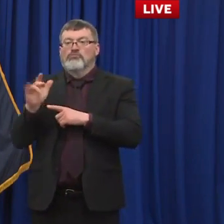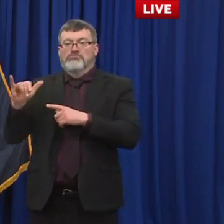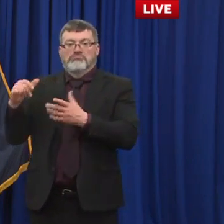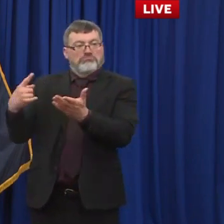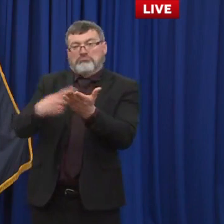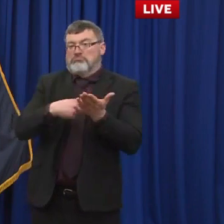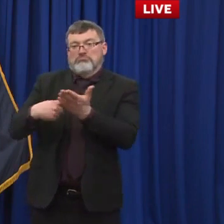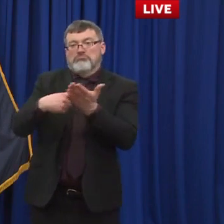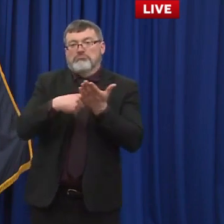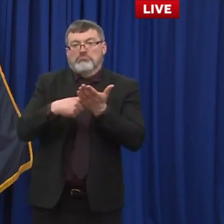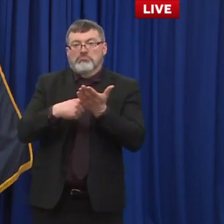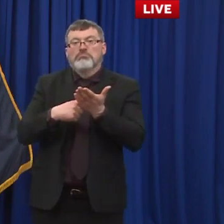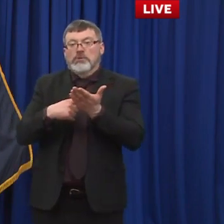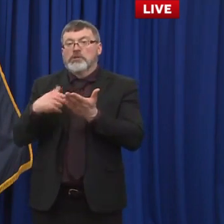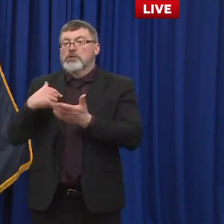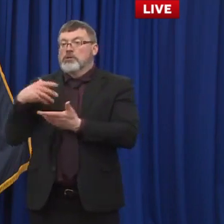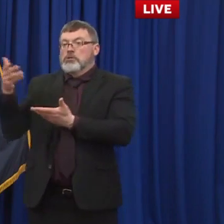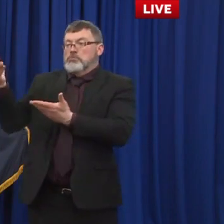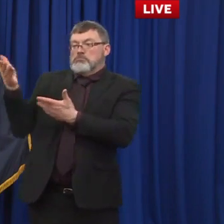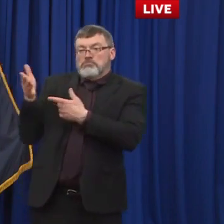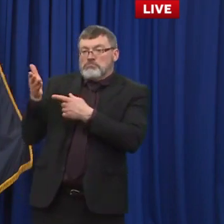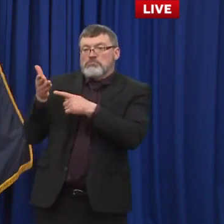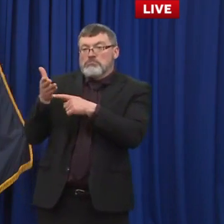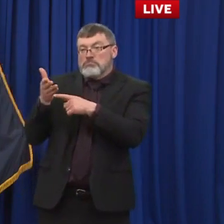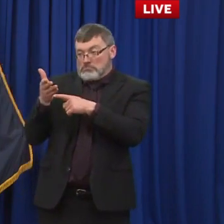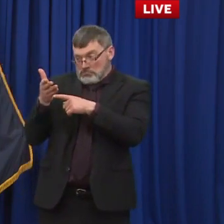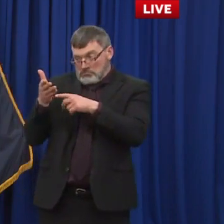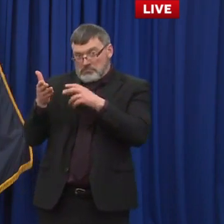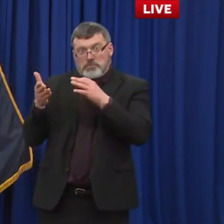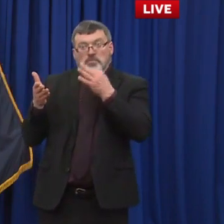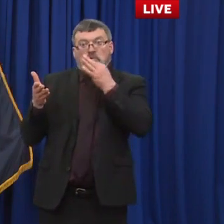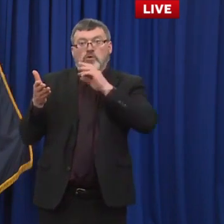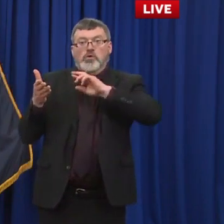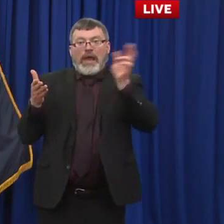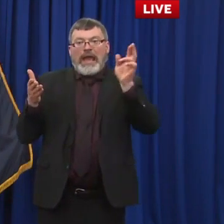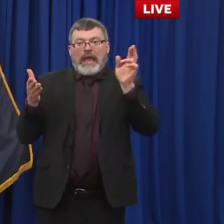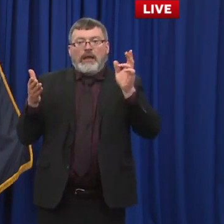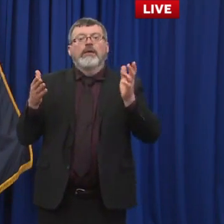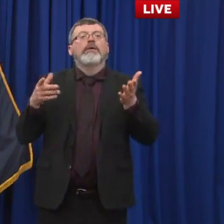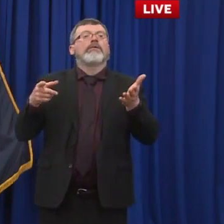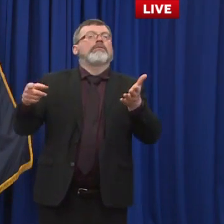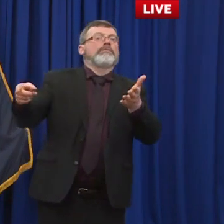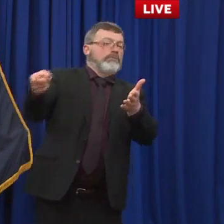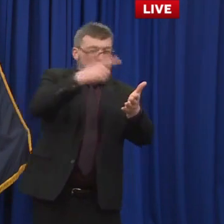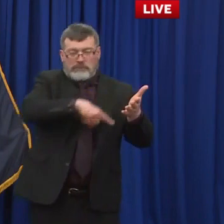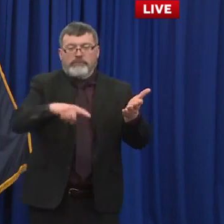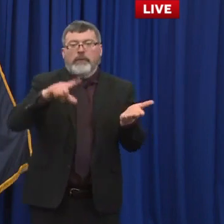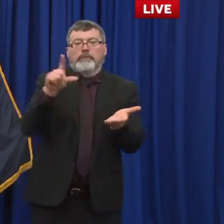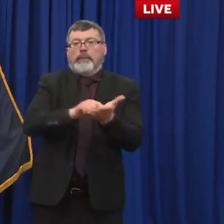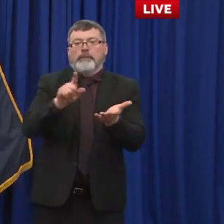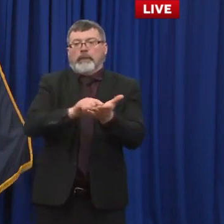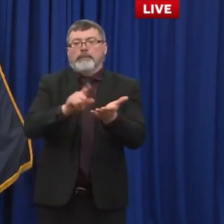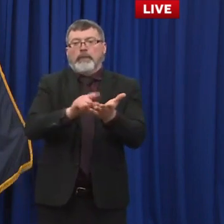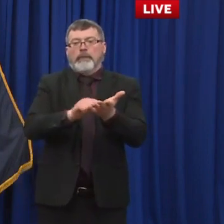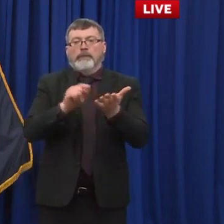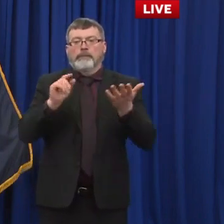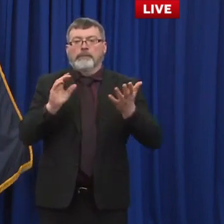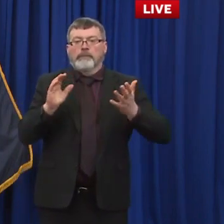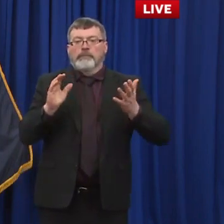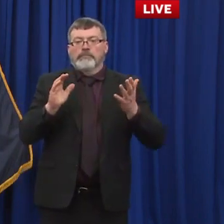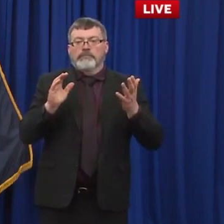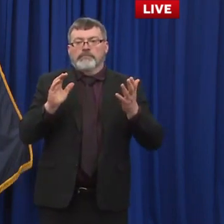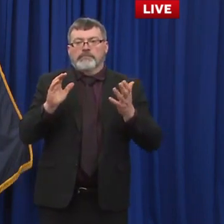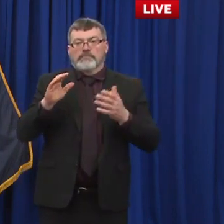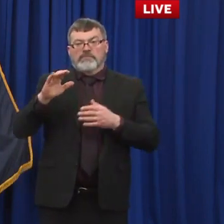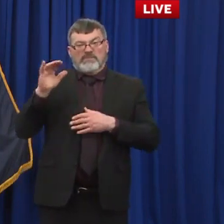it and hopefully get it out next week if it's ready for prime time. But that group does a terrific job at looking all the details and talking to the